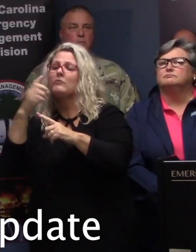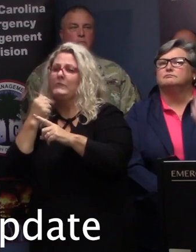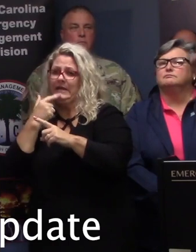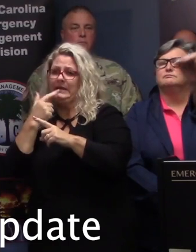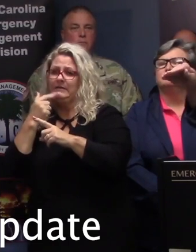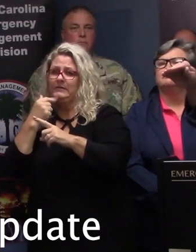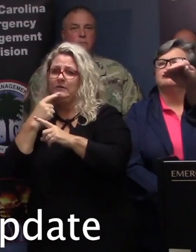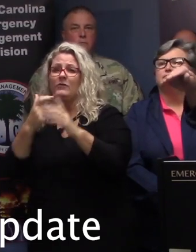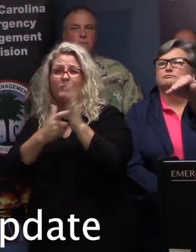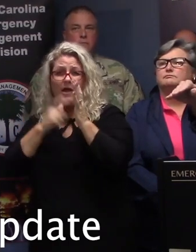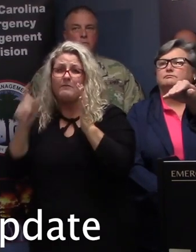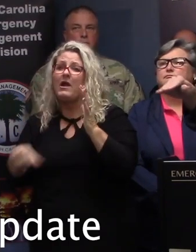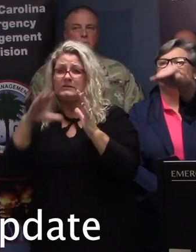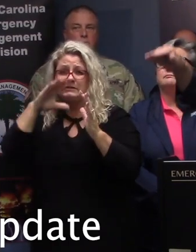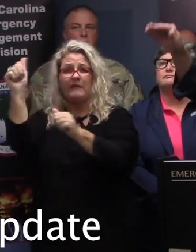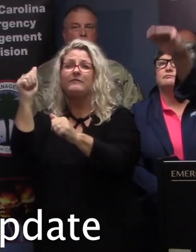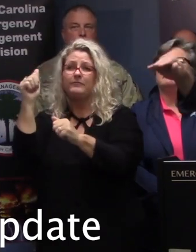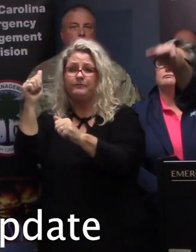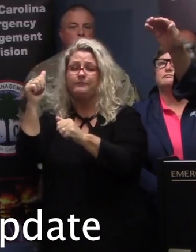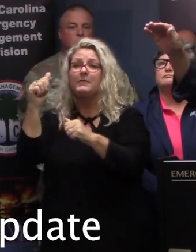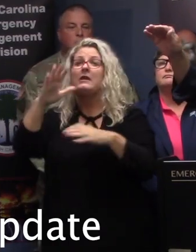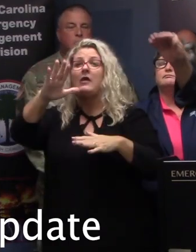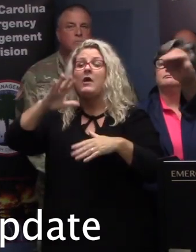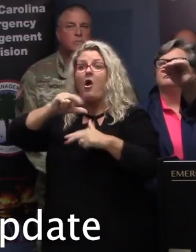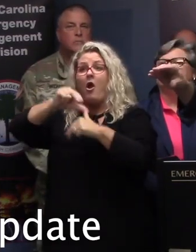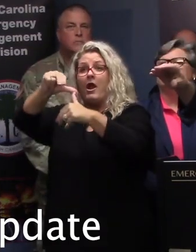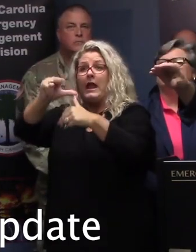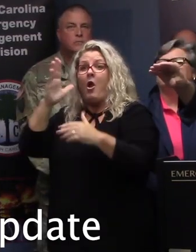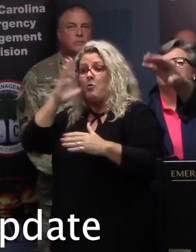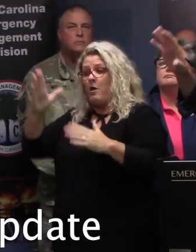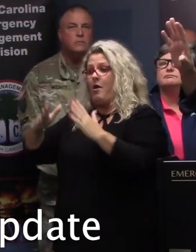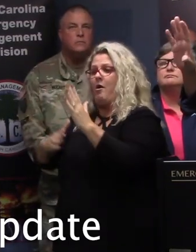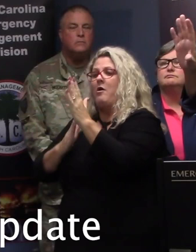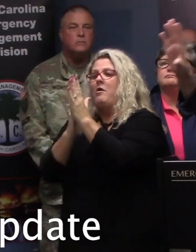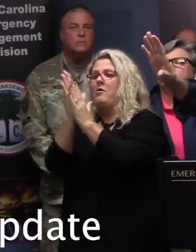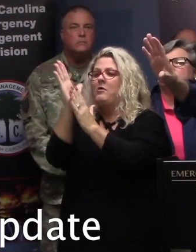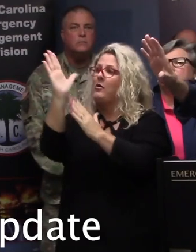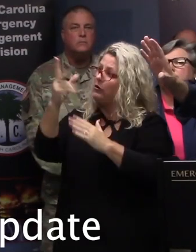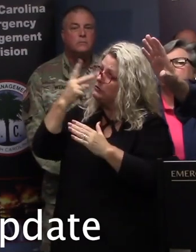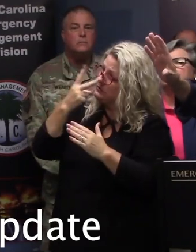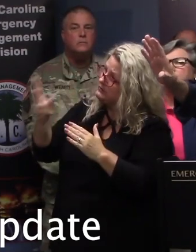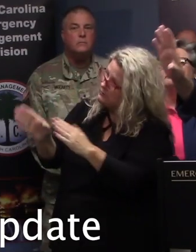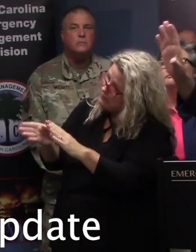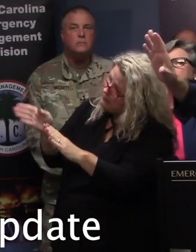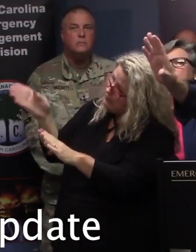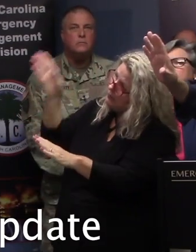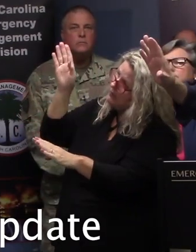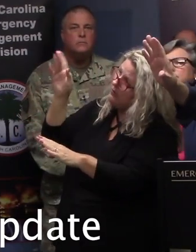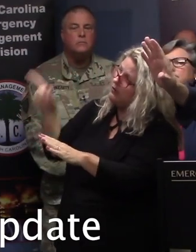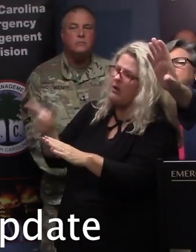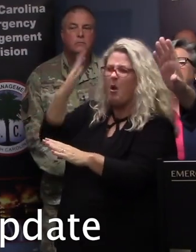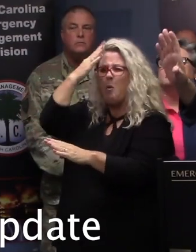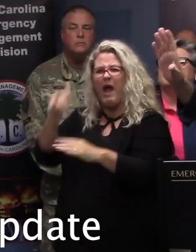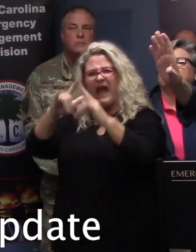Now, of course, a hurricane will be moving up the coast, and some may say, why issue the evacuation order all at the